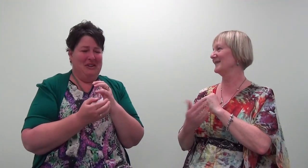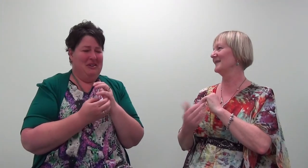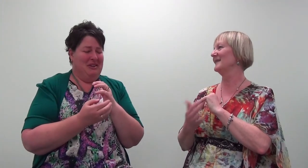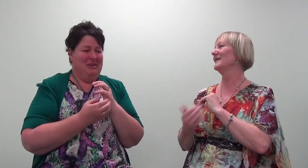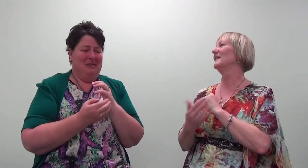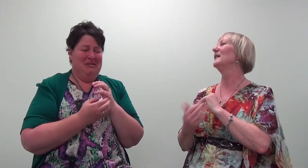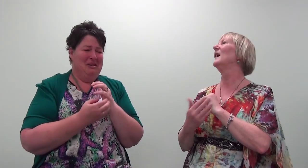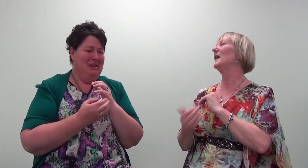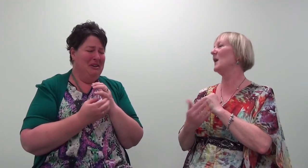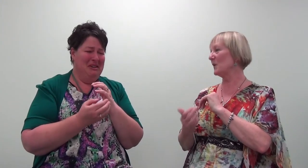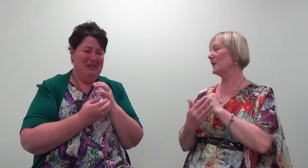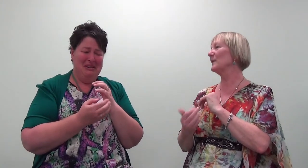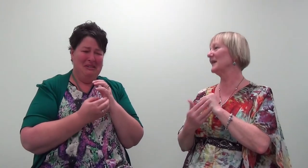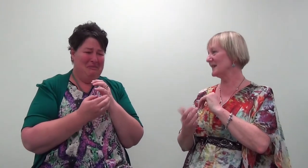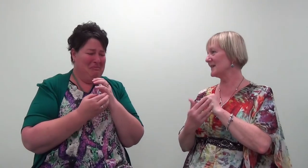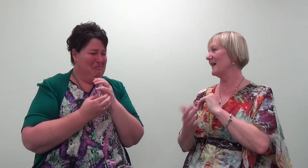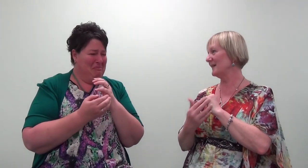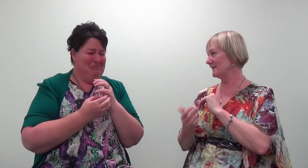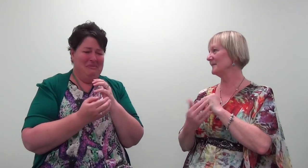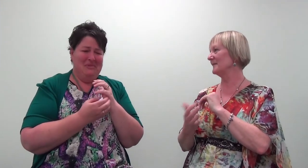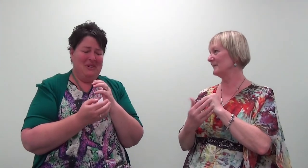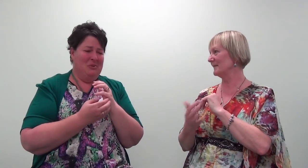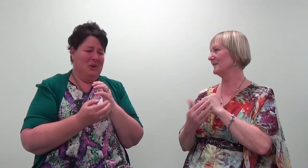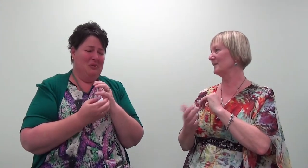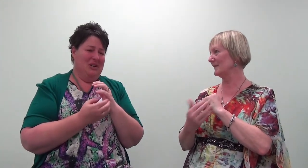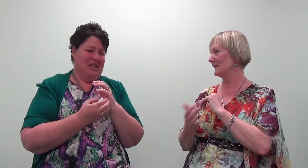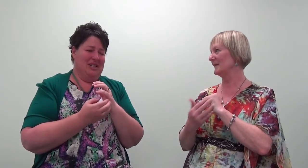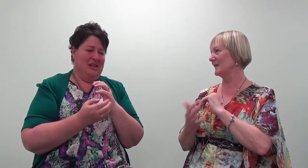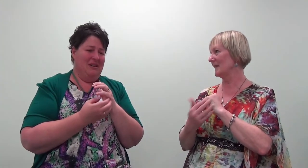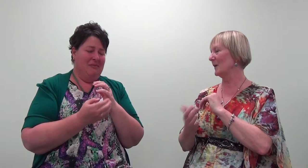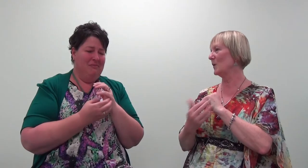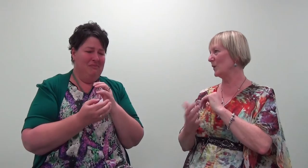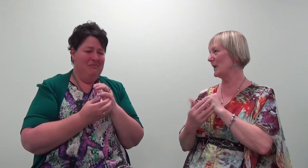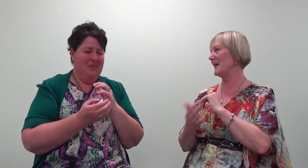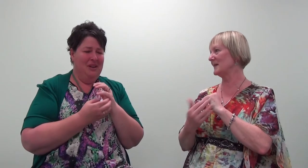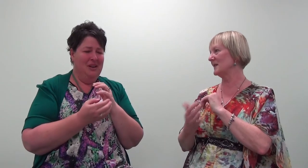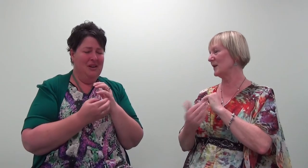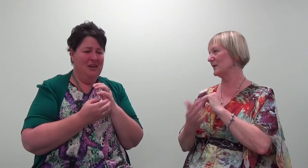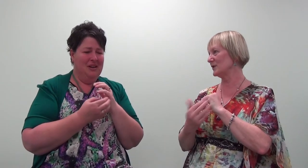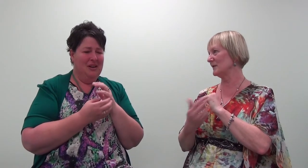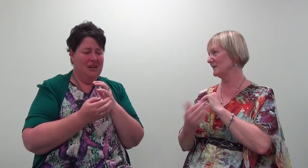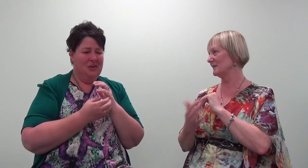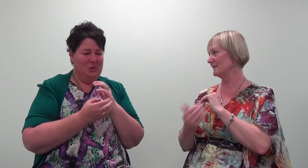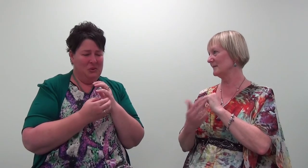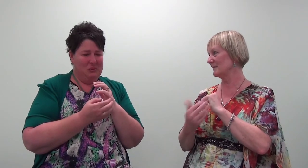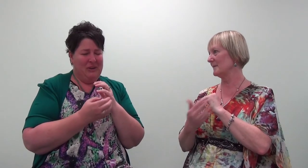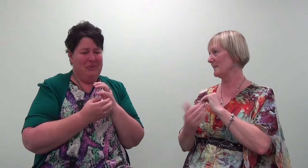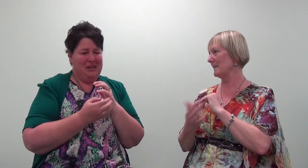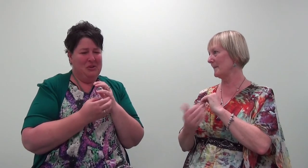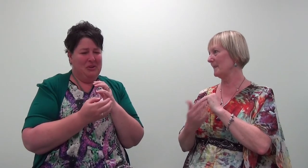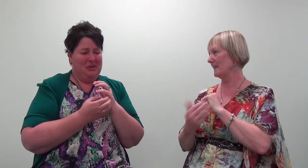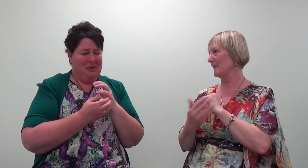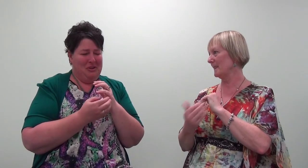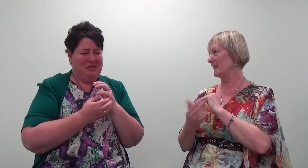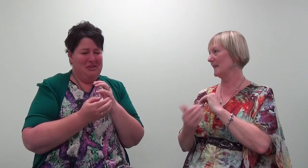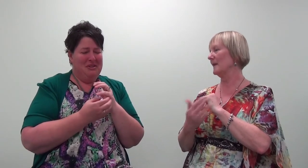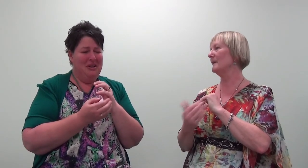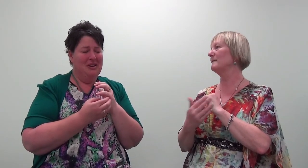though they're not and I want to release that I want to release that all the way back to the origin all the way back to the origin it